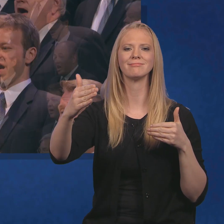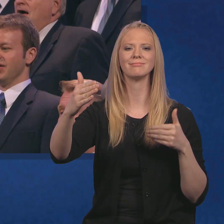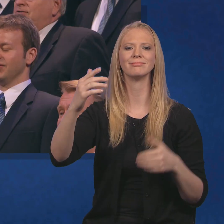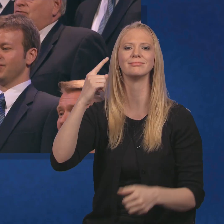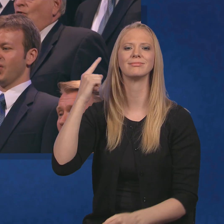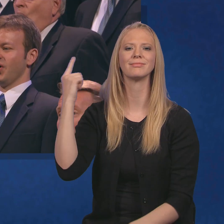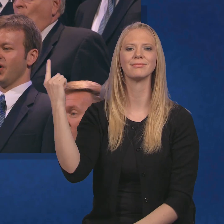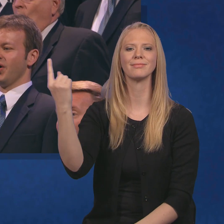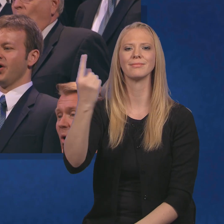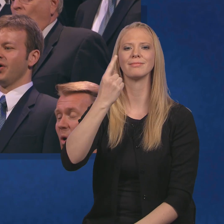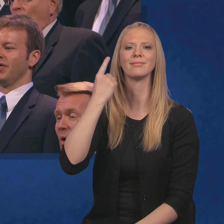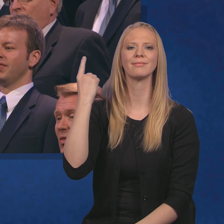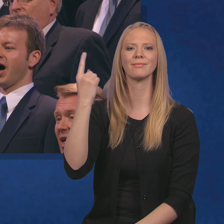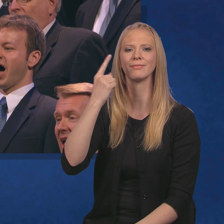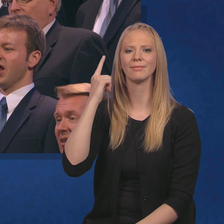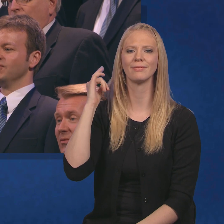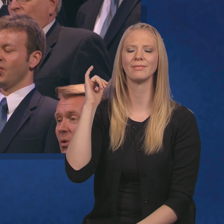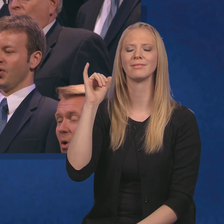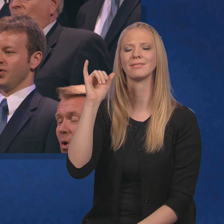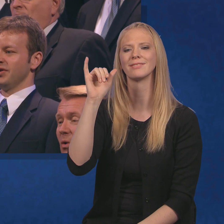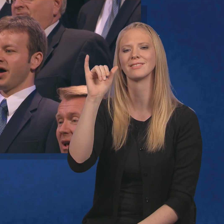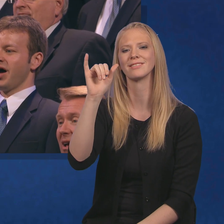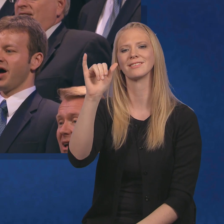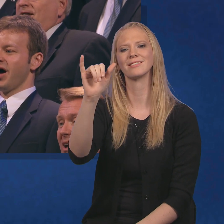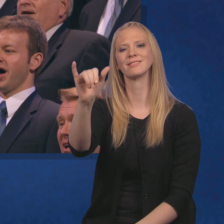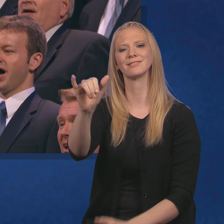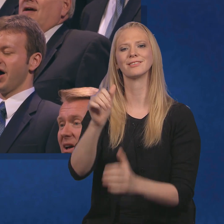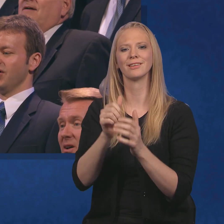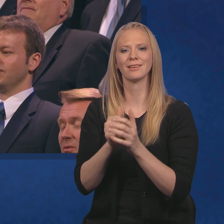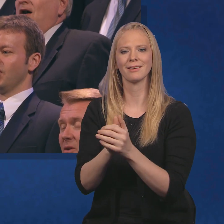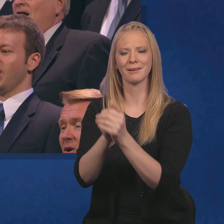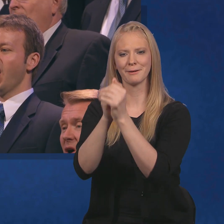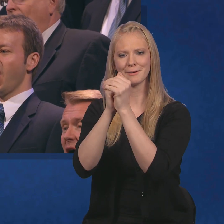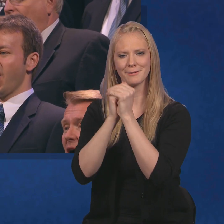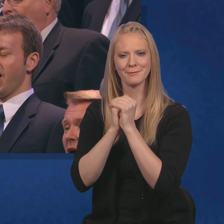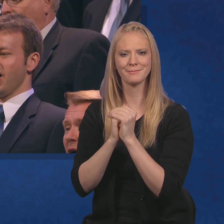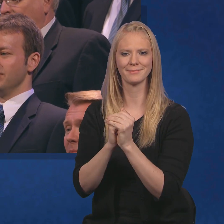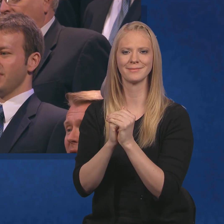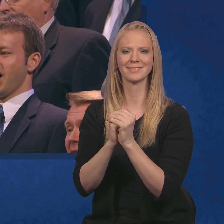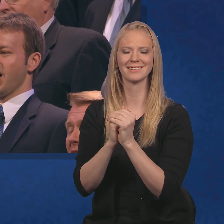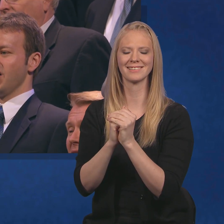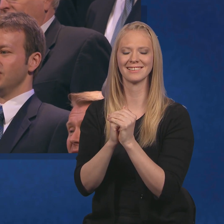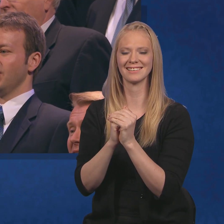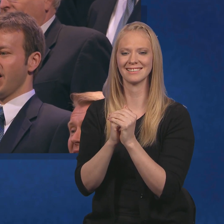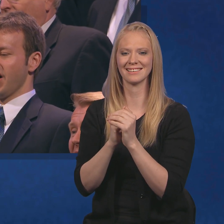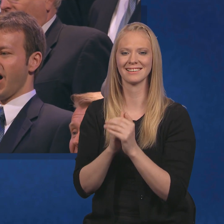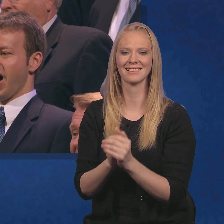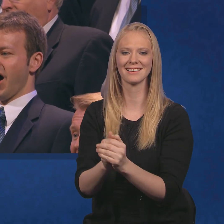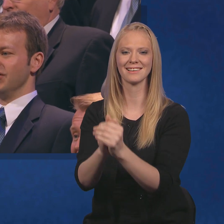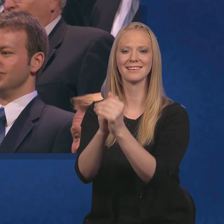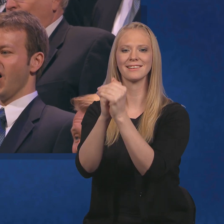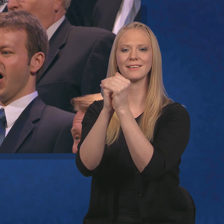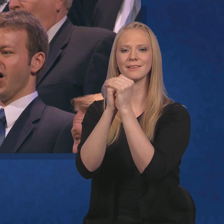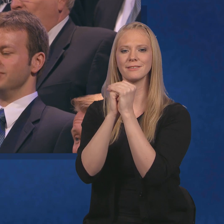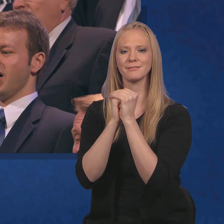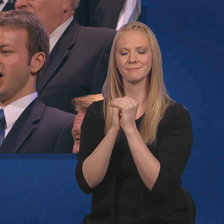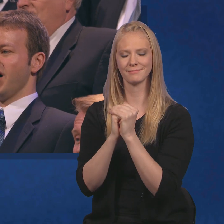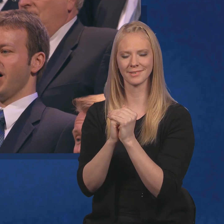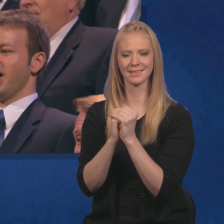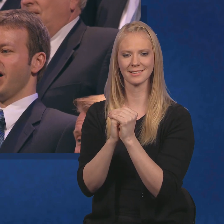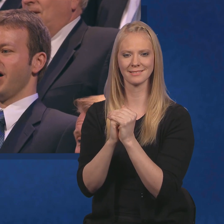Henceforth and forever. Amen and